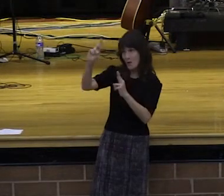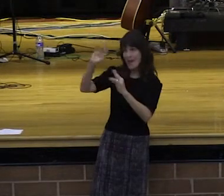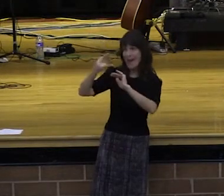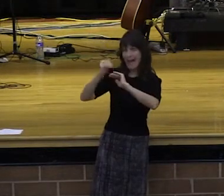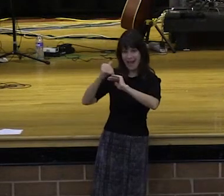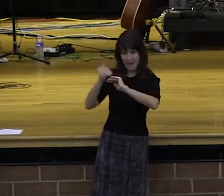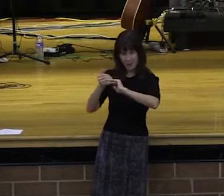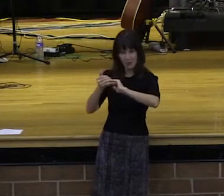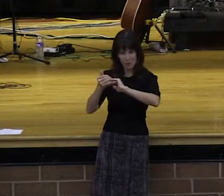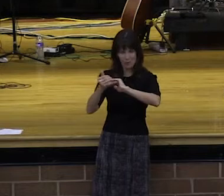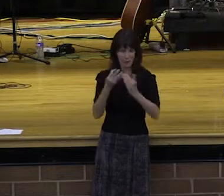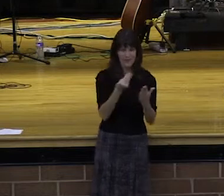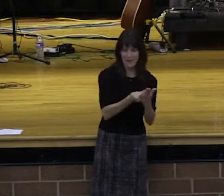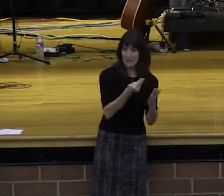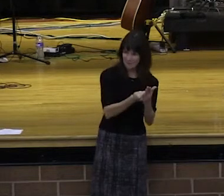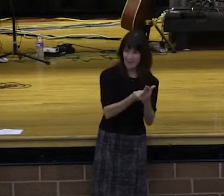fruits. Hallelujah.